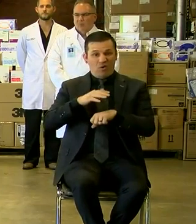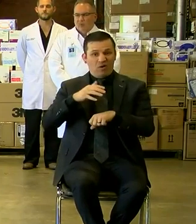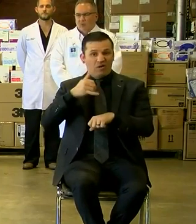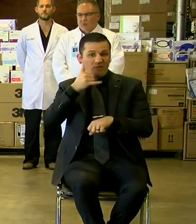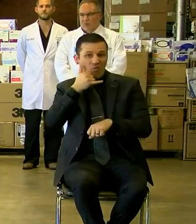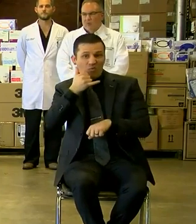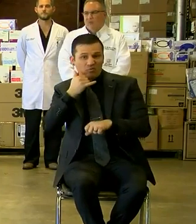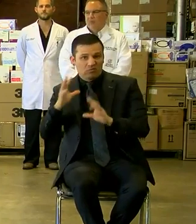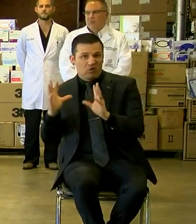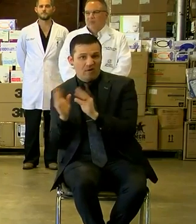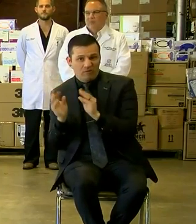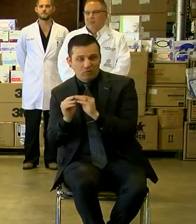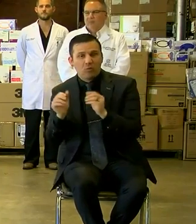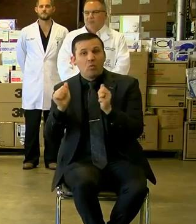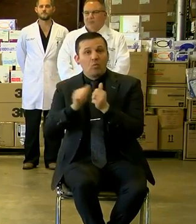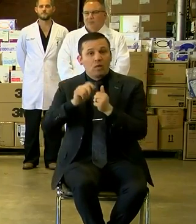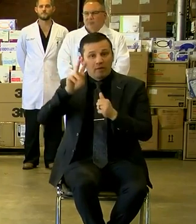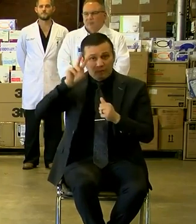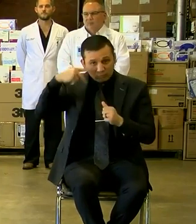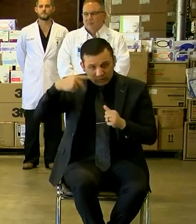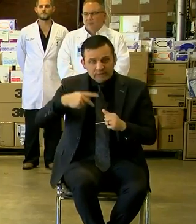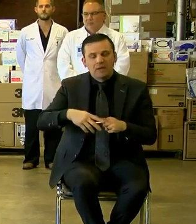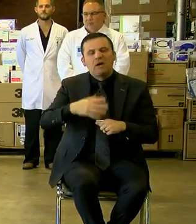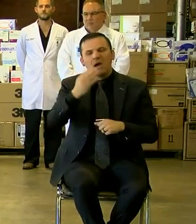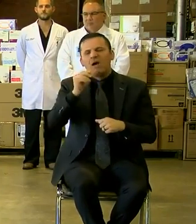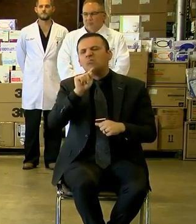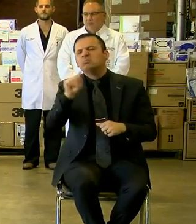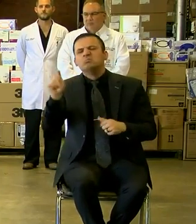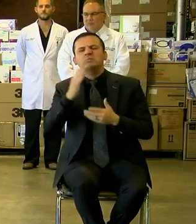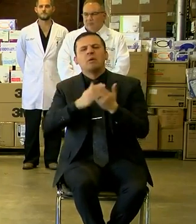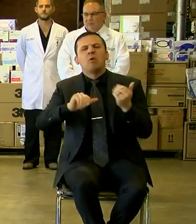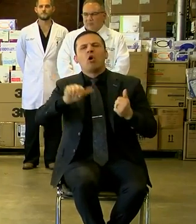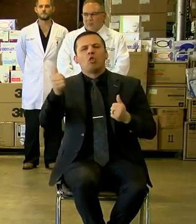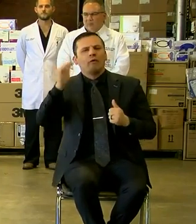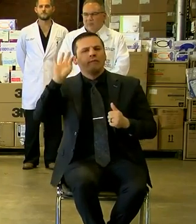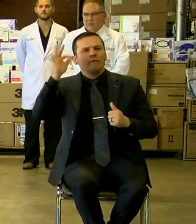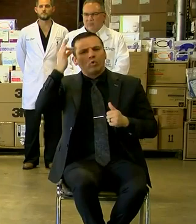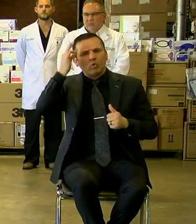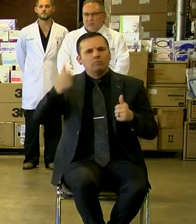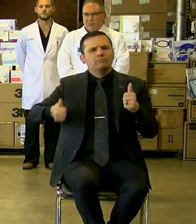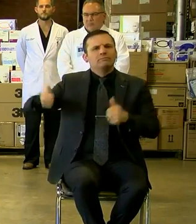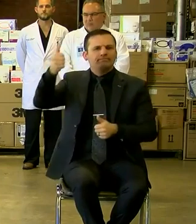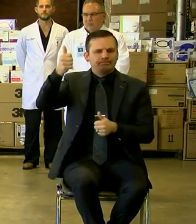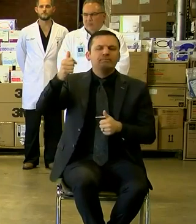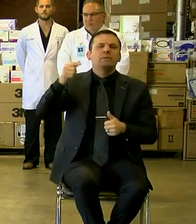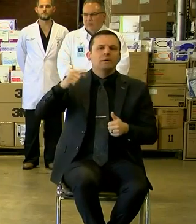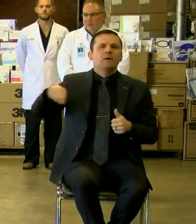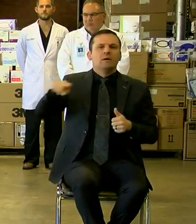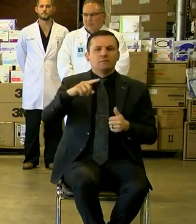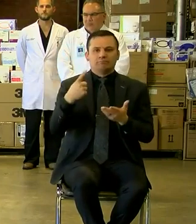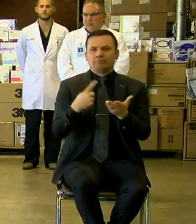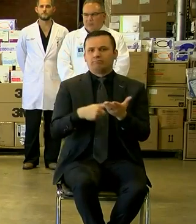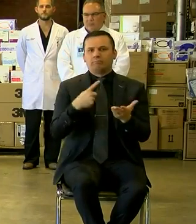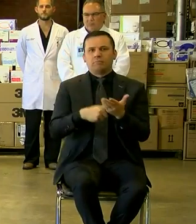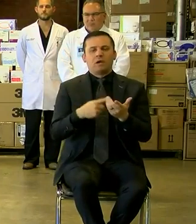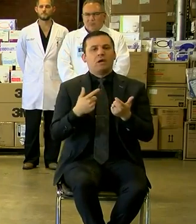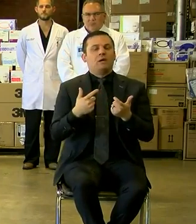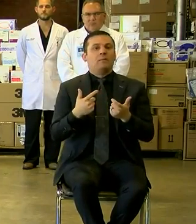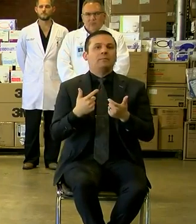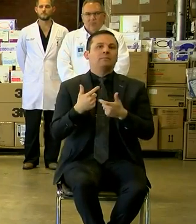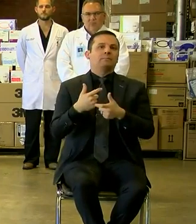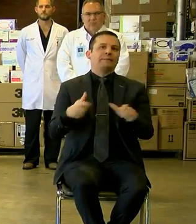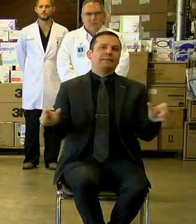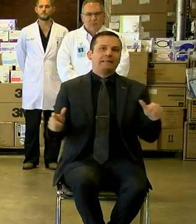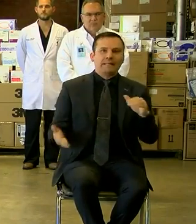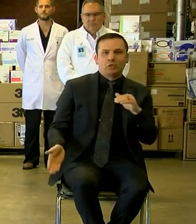conference yesterday with the vice president as well as other federal officials and they were talking about a dramatic increase